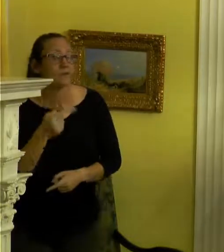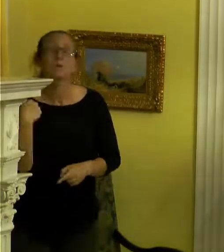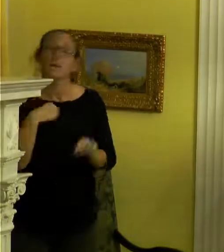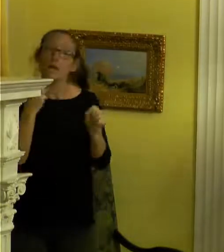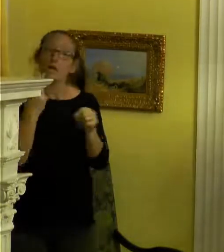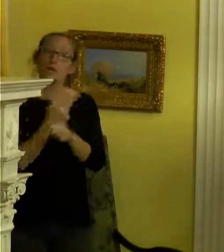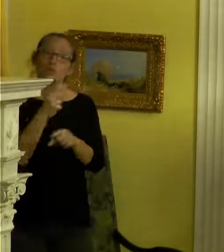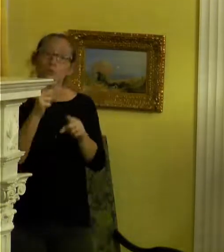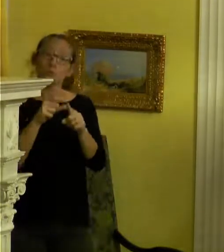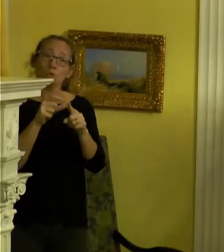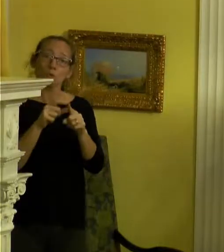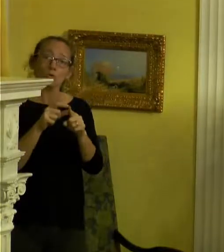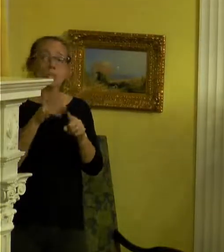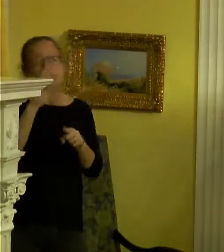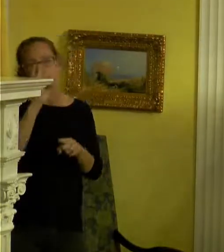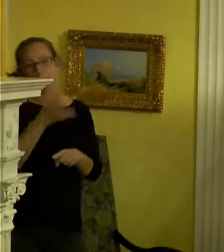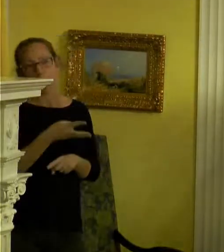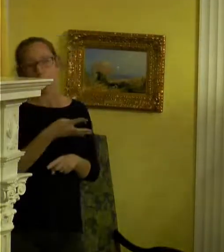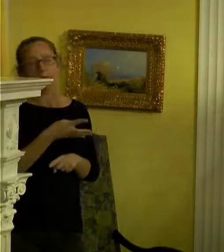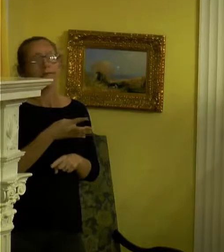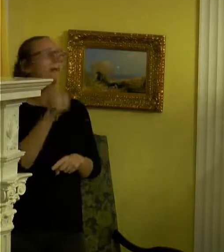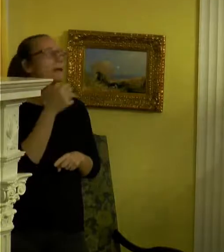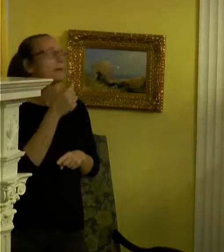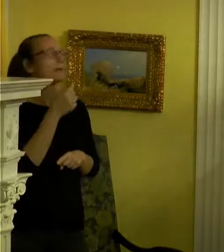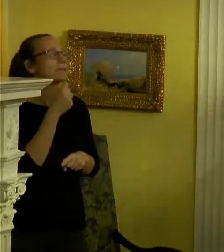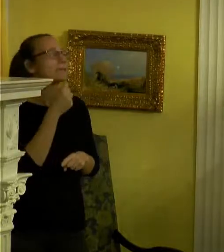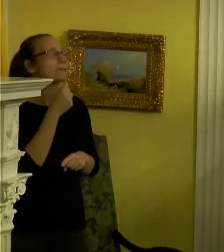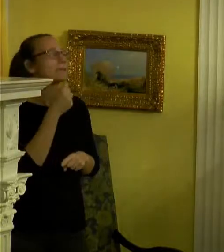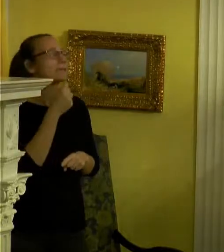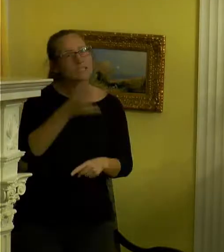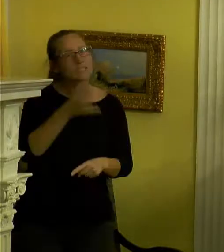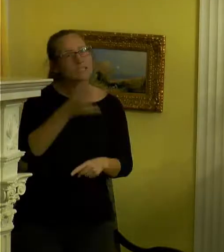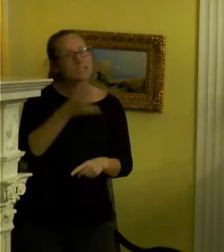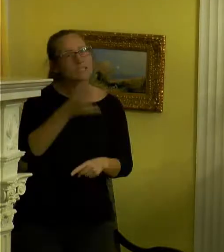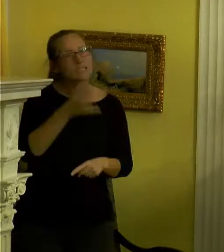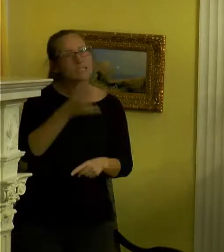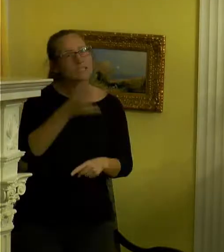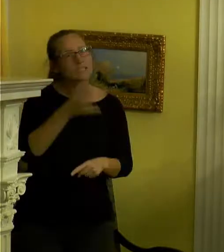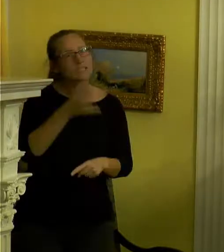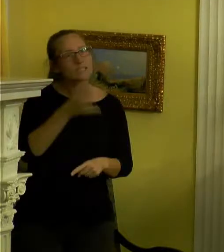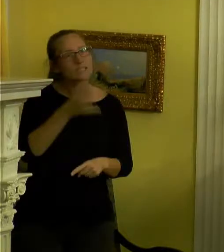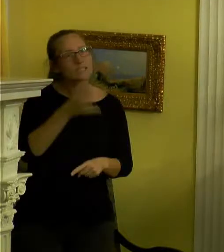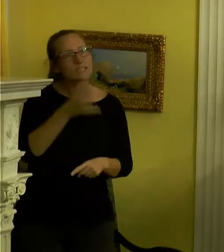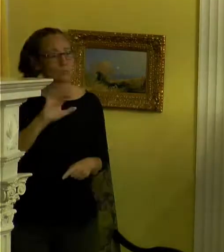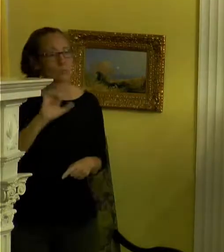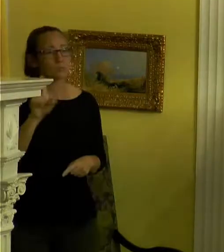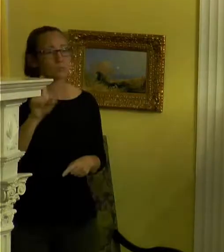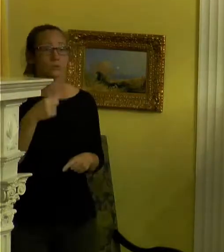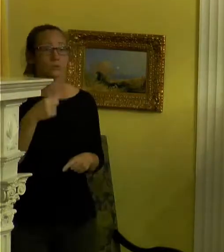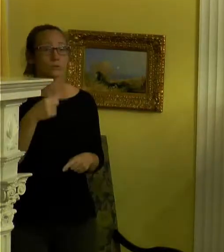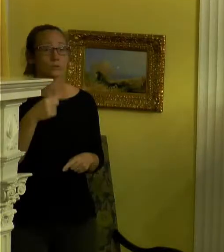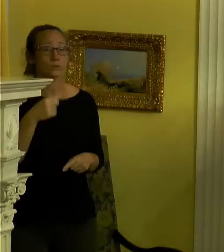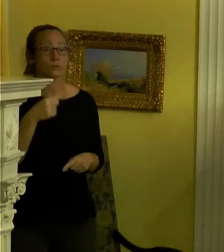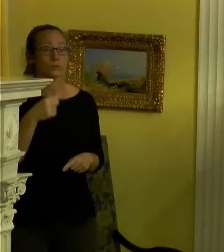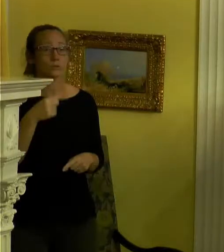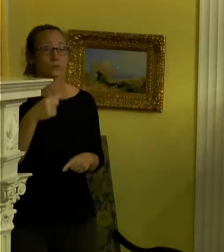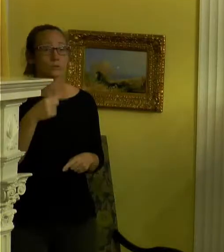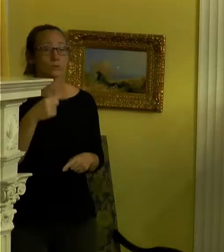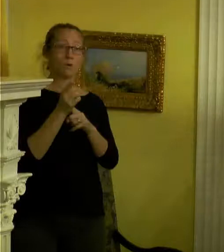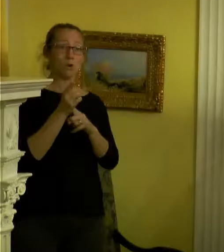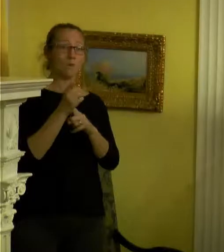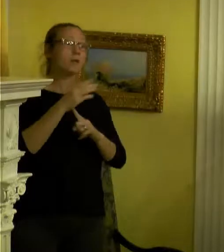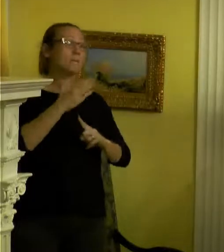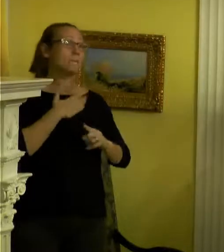can use the word sort of like disregarded. And I'm not saying that you are disregarded and you're not there. I'm just saying right now, in this moment,